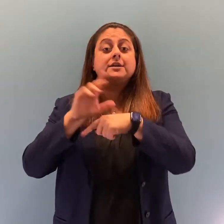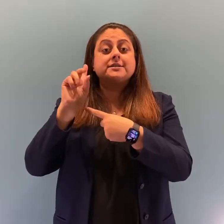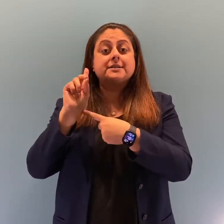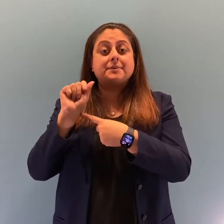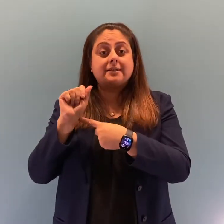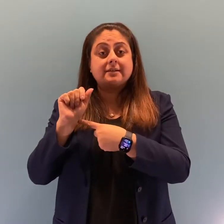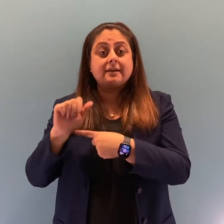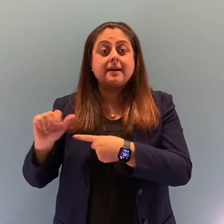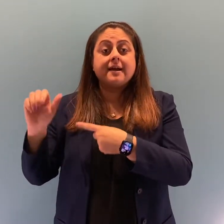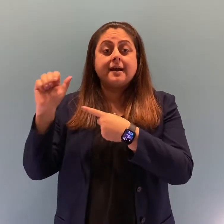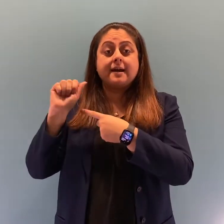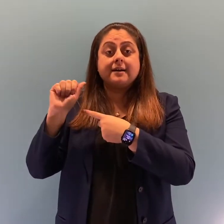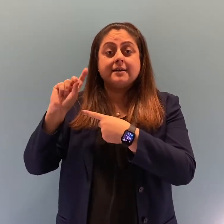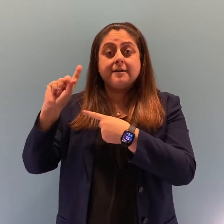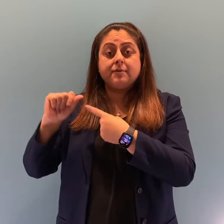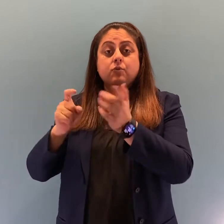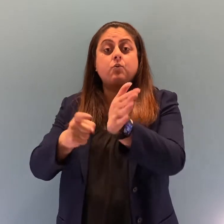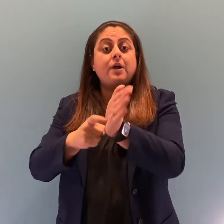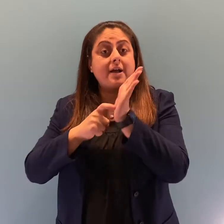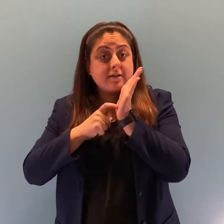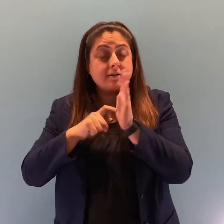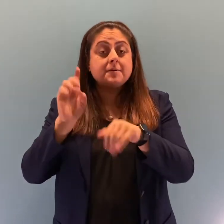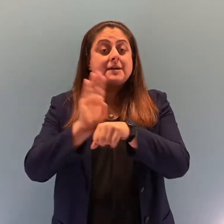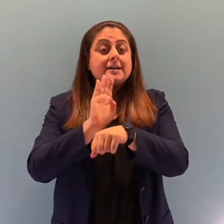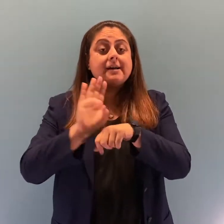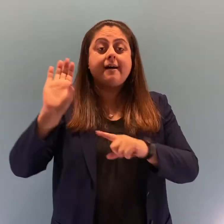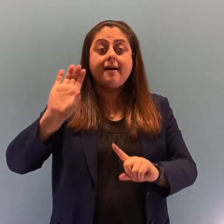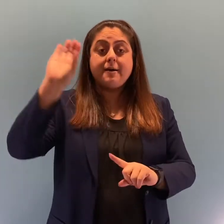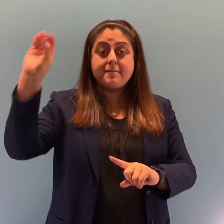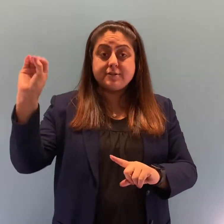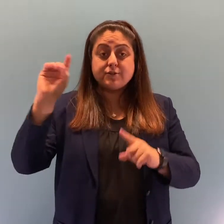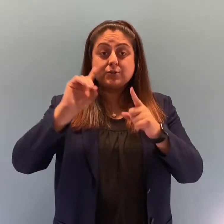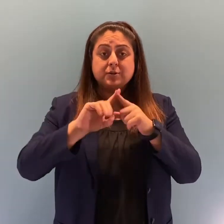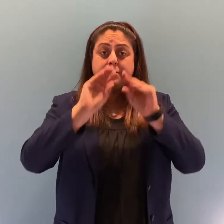accommodations so long as they don't impose an undue hardship on the employer.